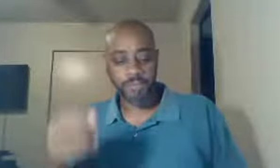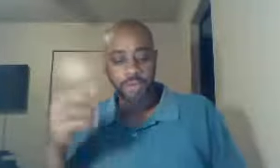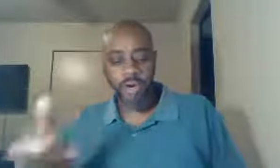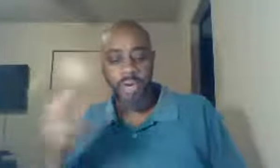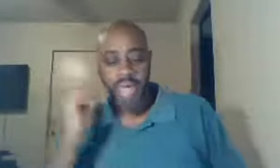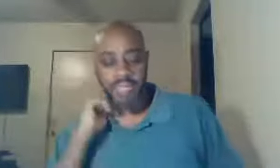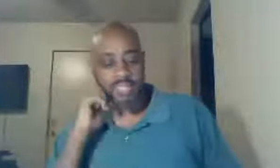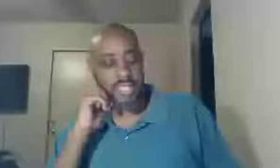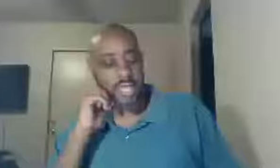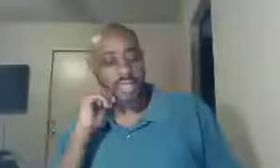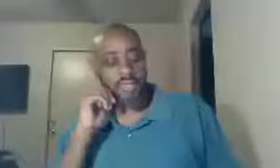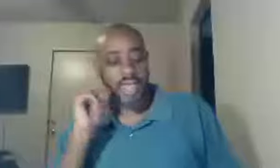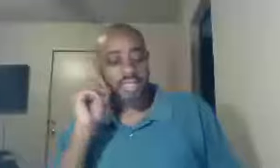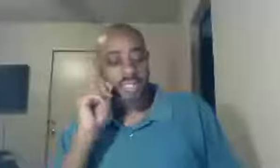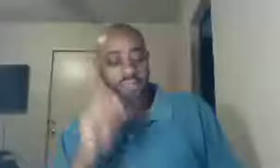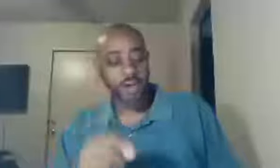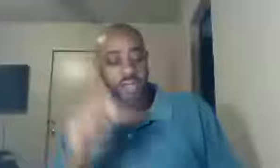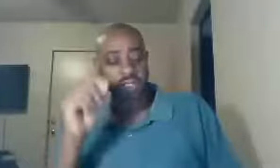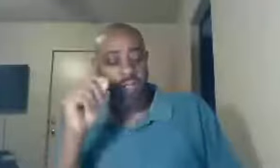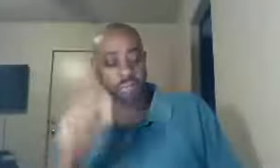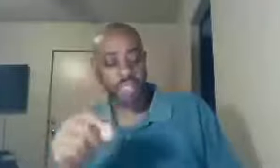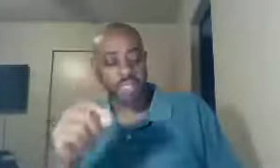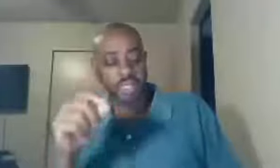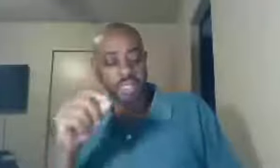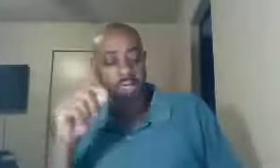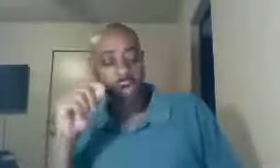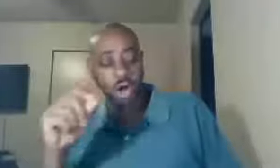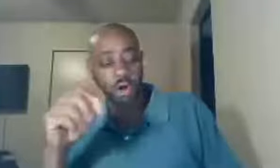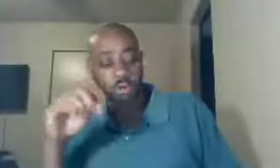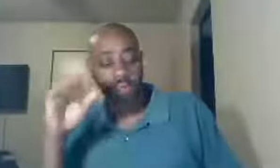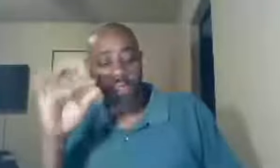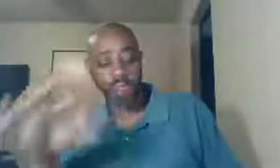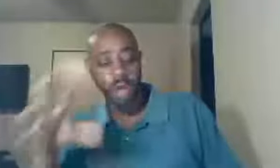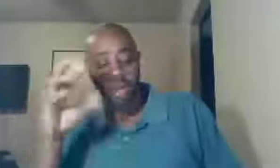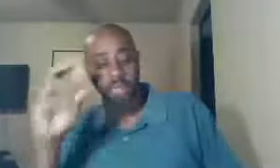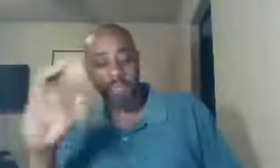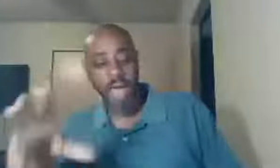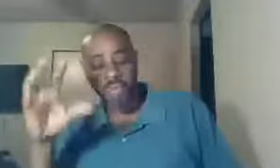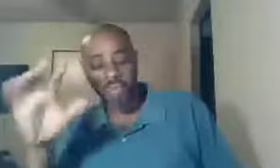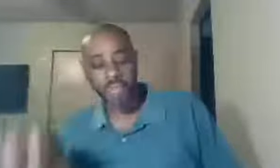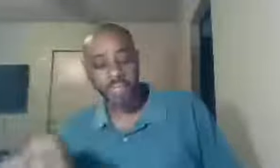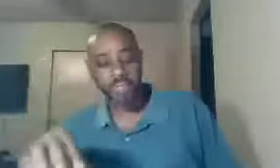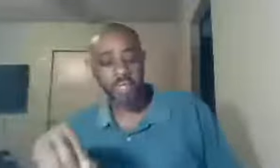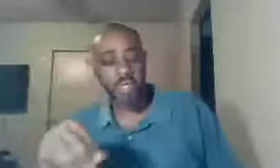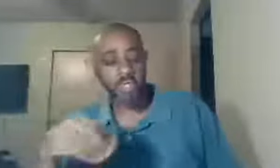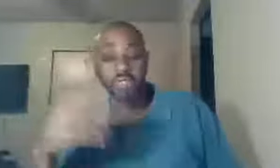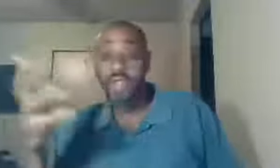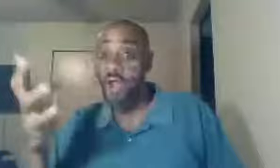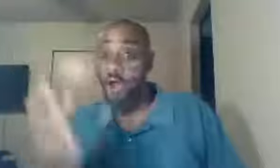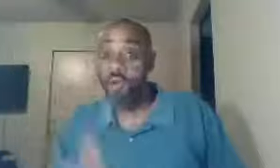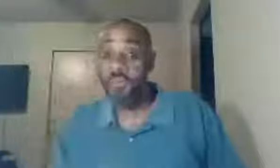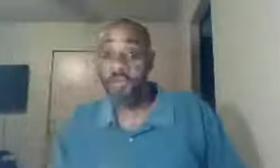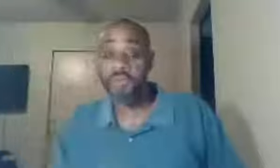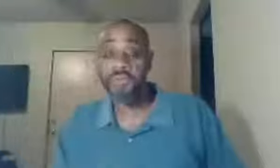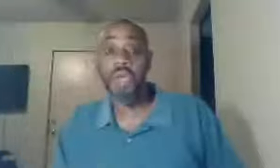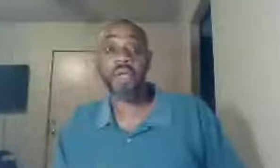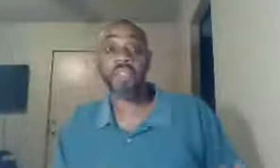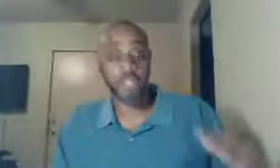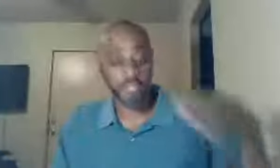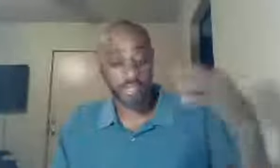for carnality's sake, they subverted the preaching of all, be it Paul, Apollos, or Peter, to their own purpose, we already talked about it,